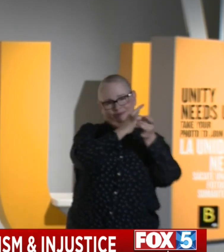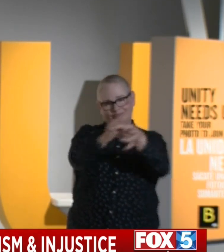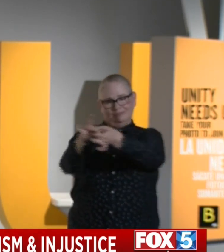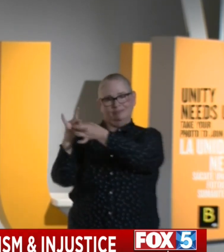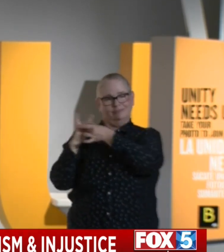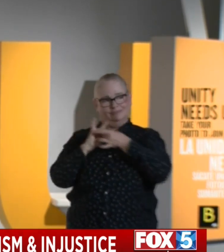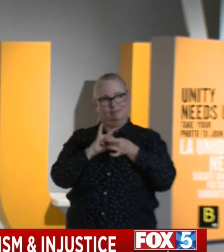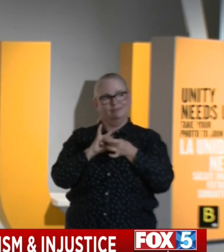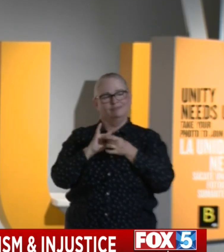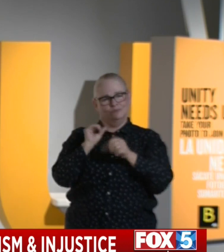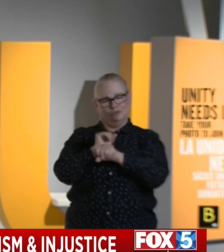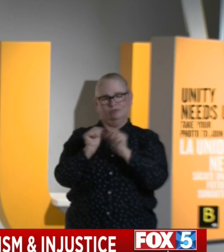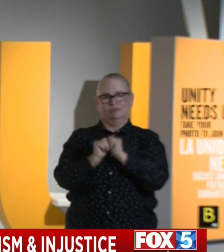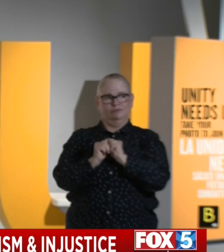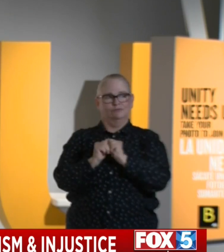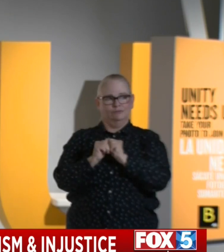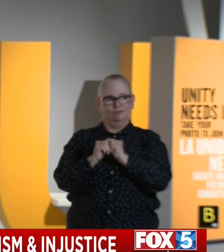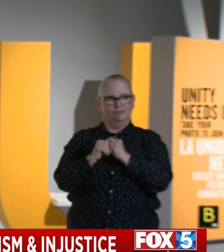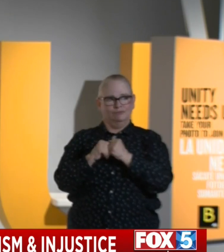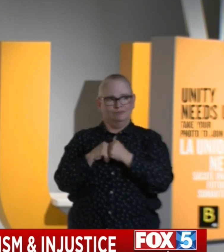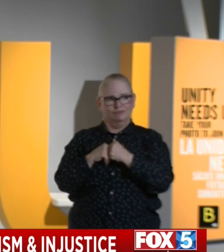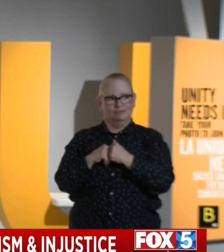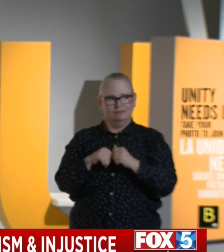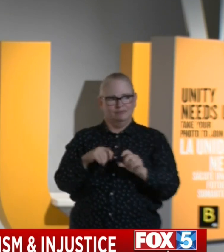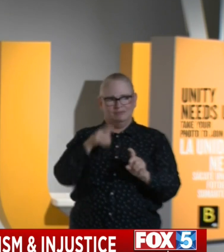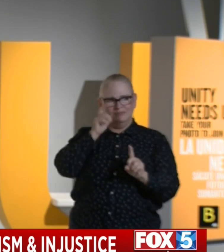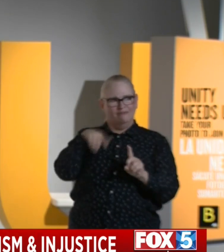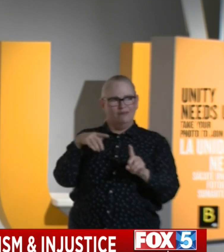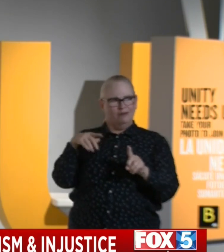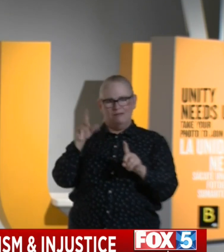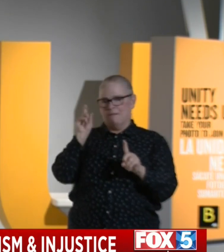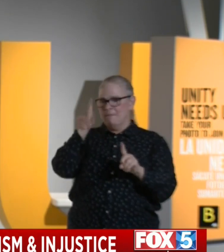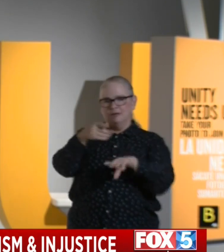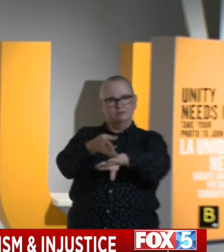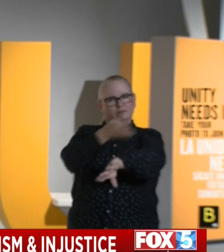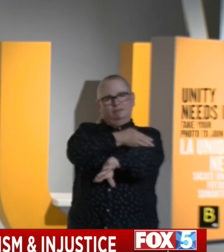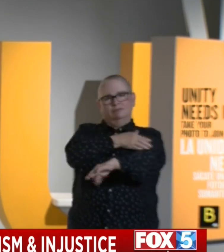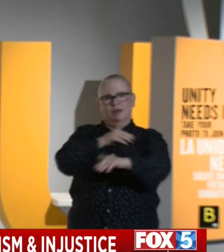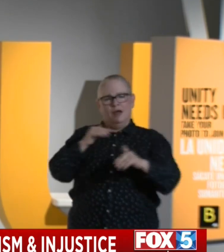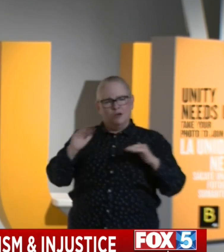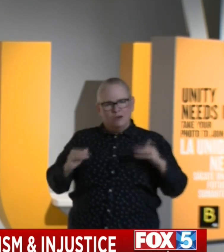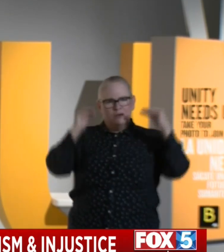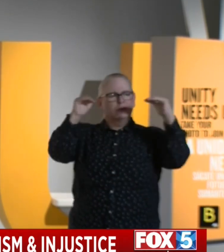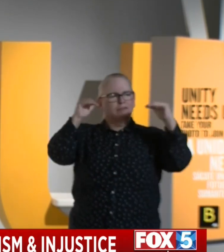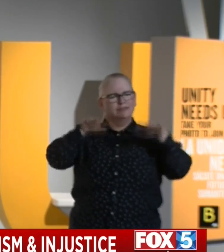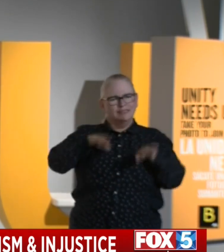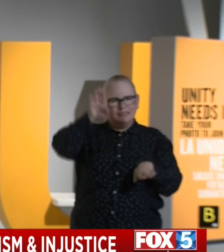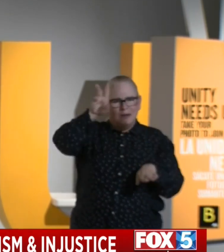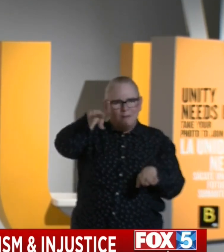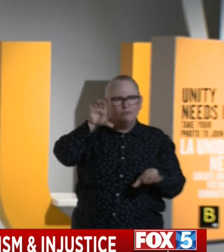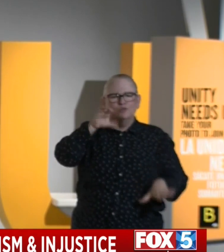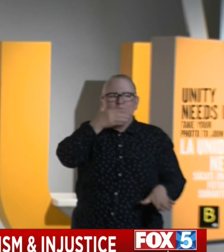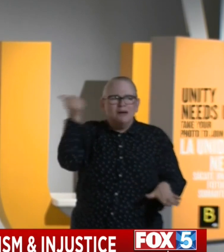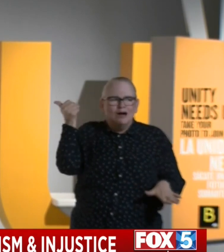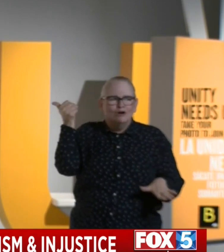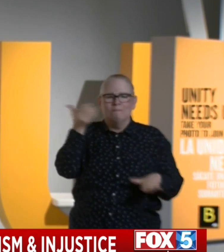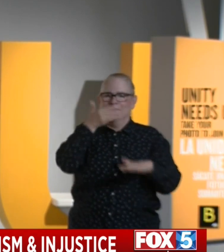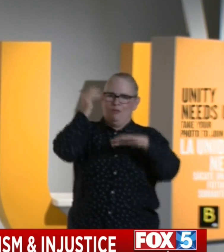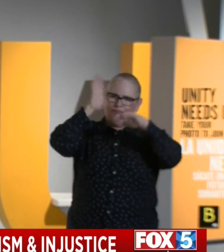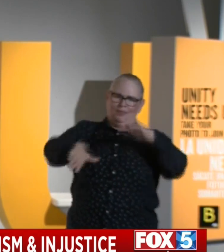to meet a higher calling. We are so much better than this, so much more capable than this.